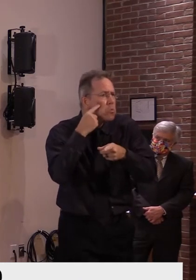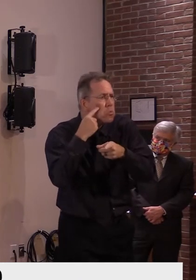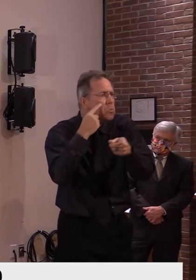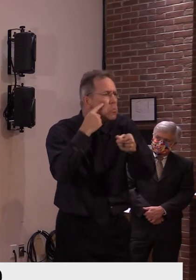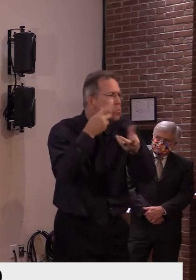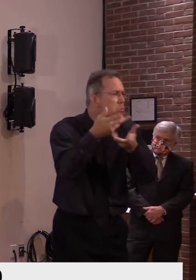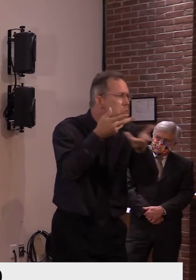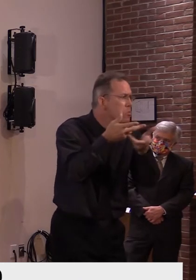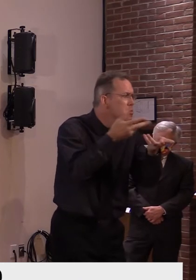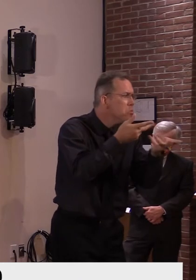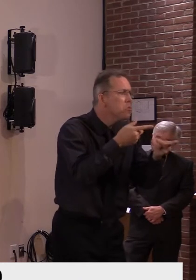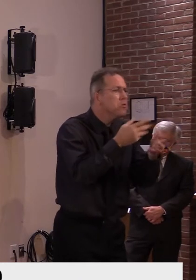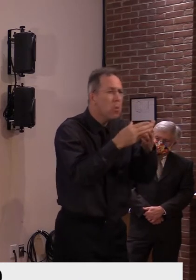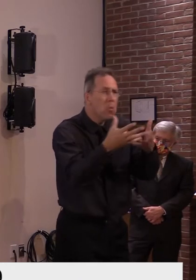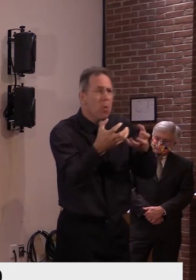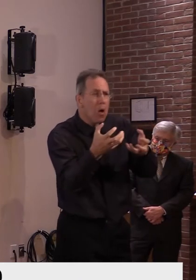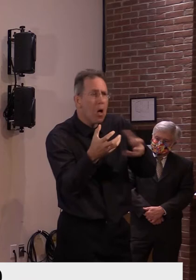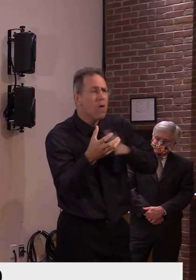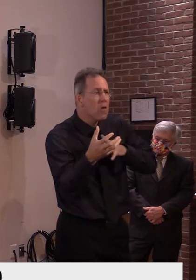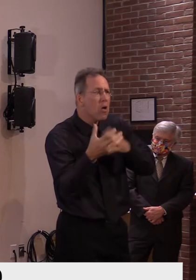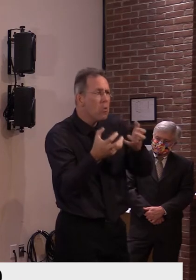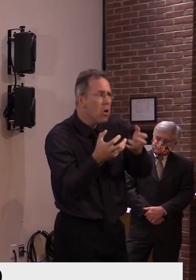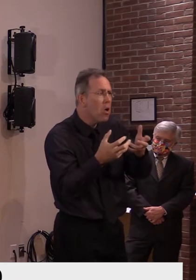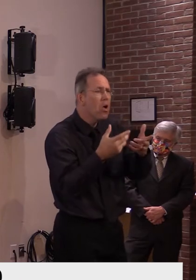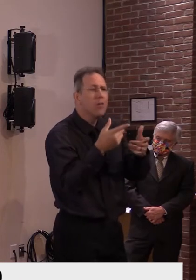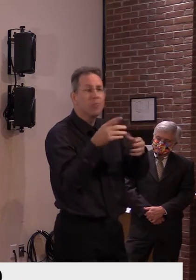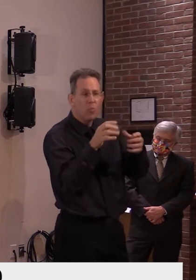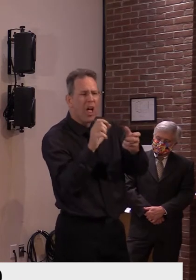step up to the plate, so we would hope that they could continue that.